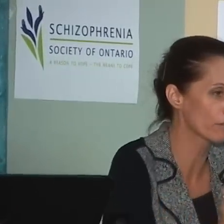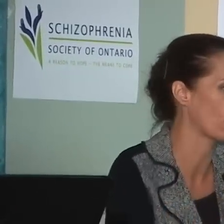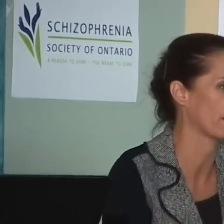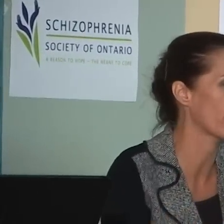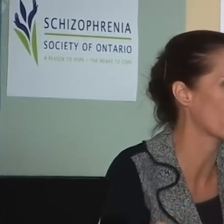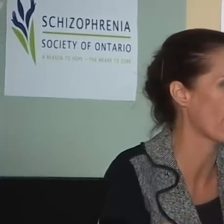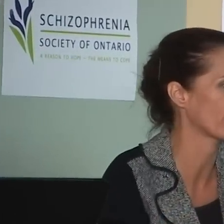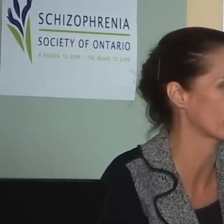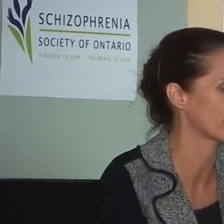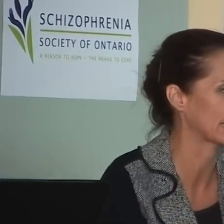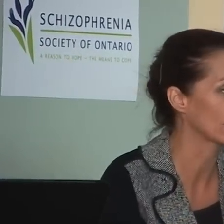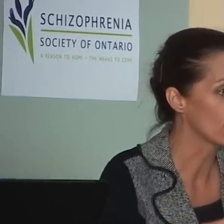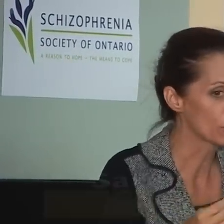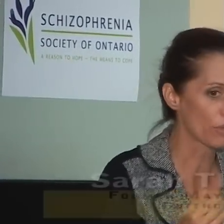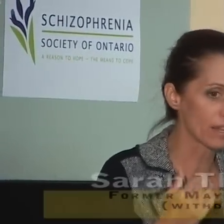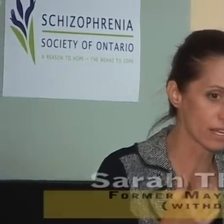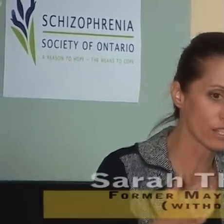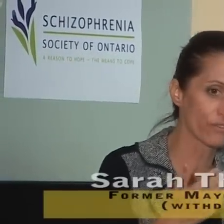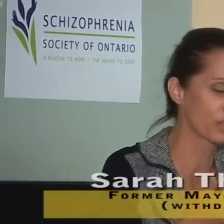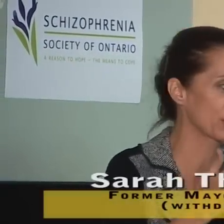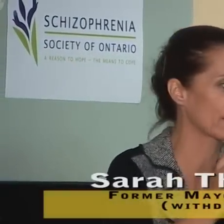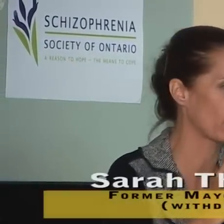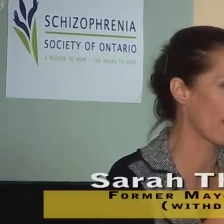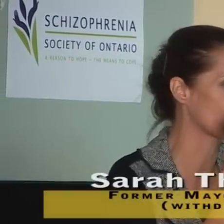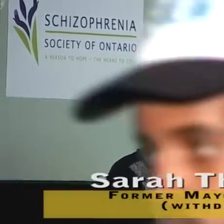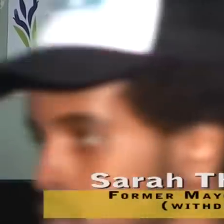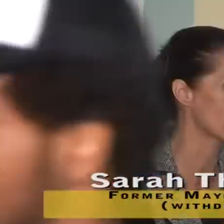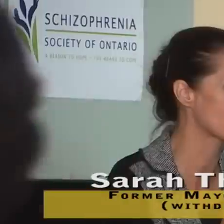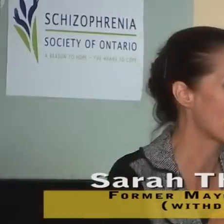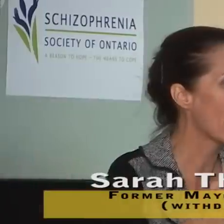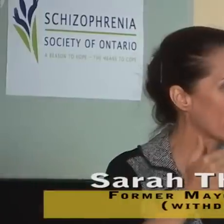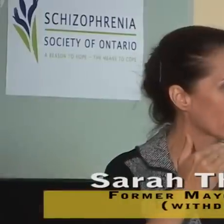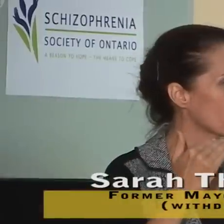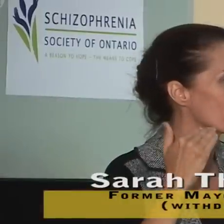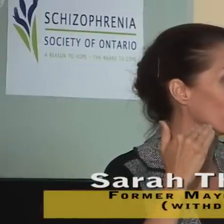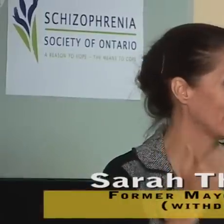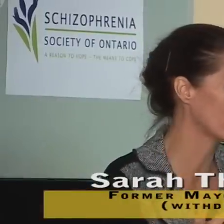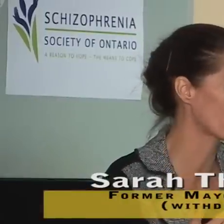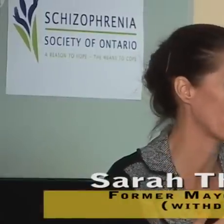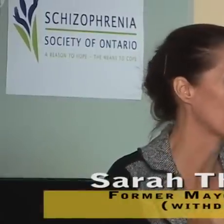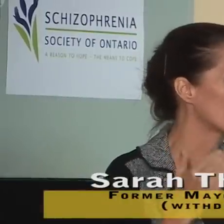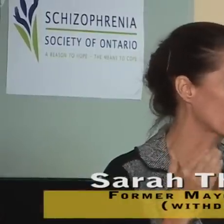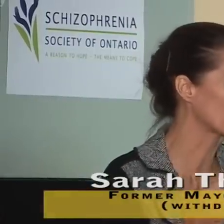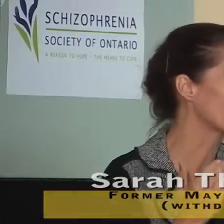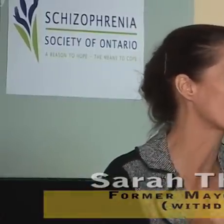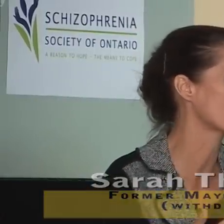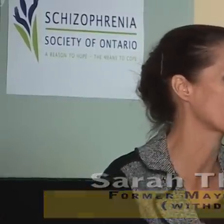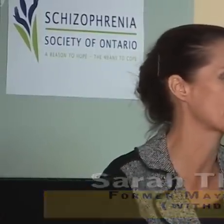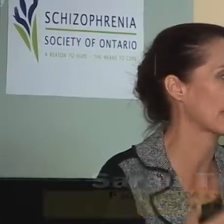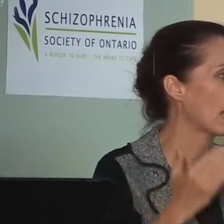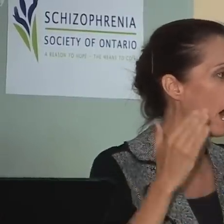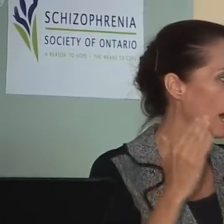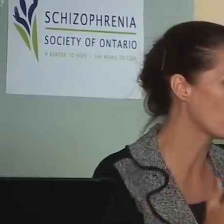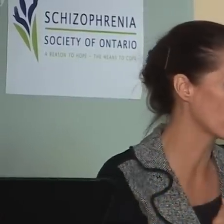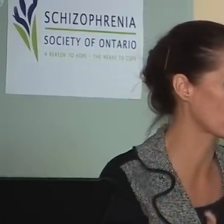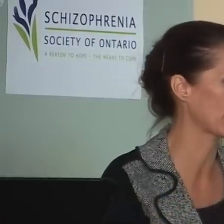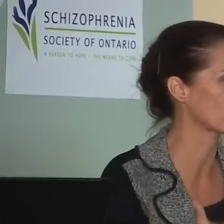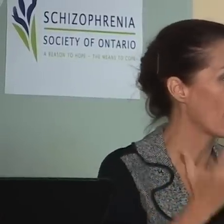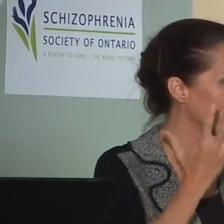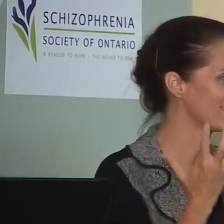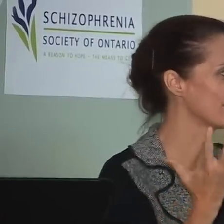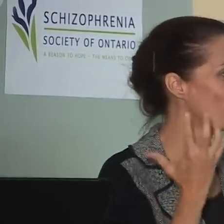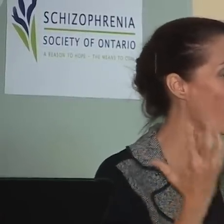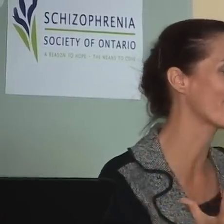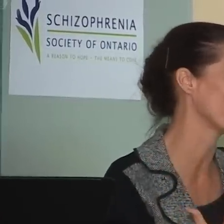everyone that we have in our city. So that's the first thing that we have to address. And that comes from leadership. True leadership saying, I want